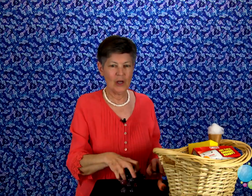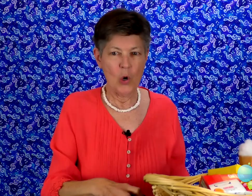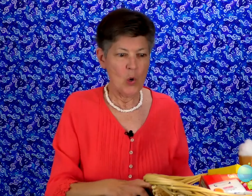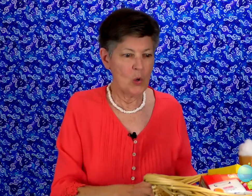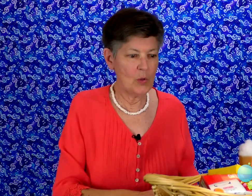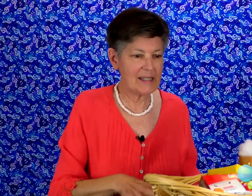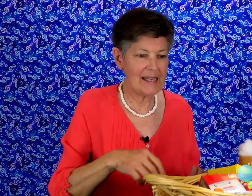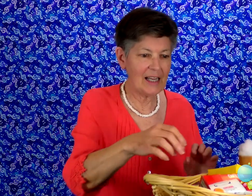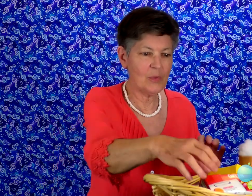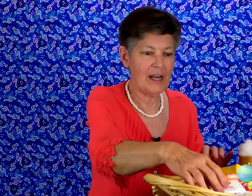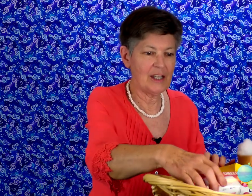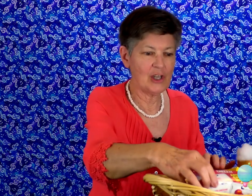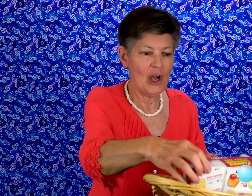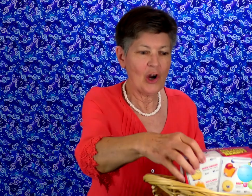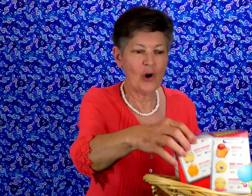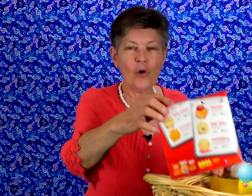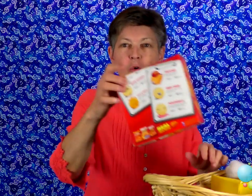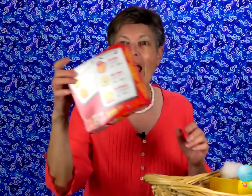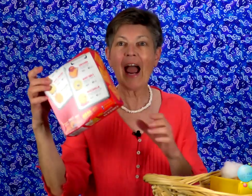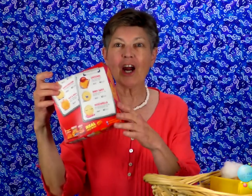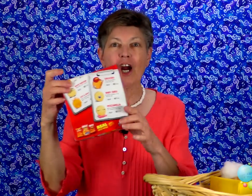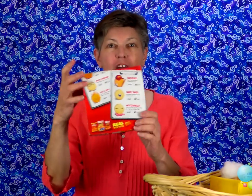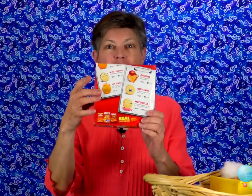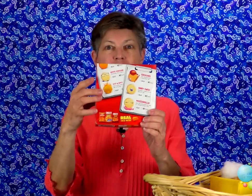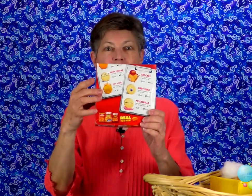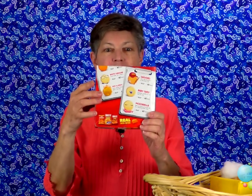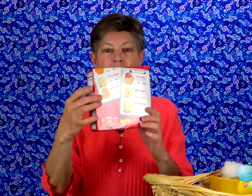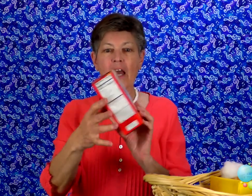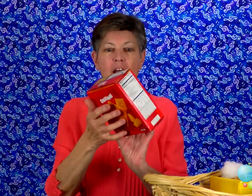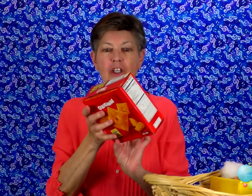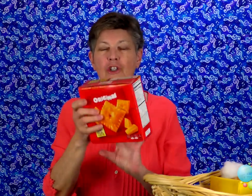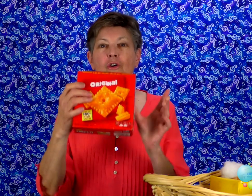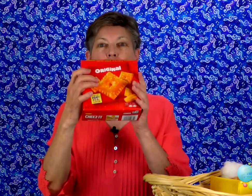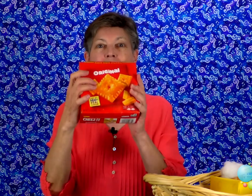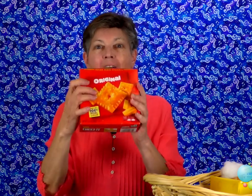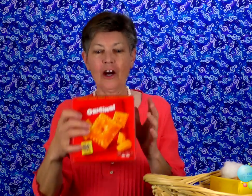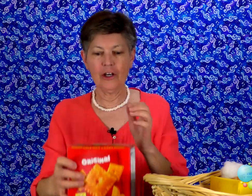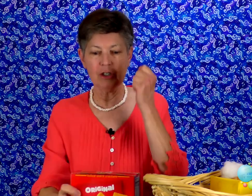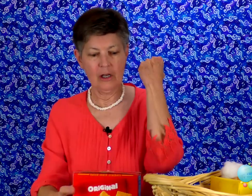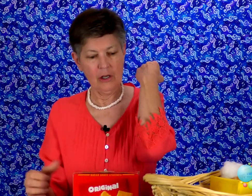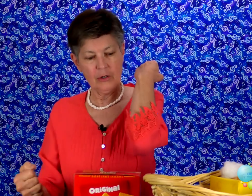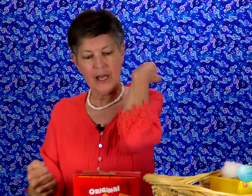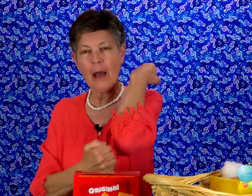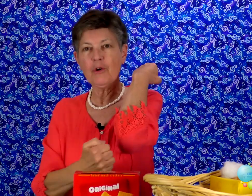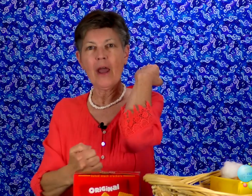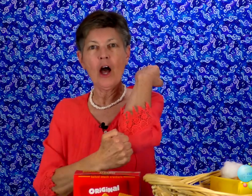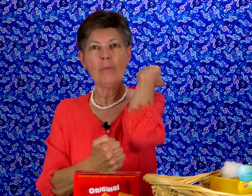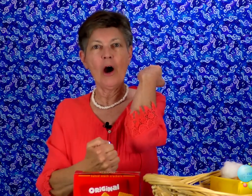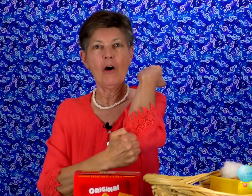Ooh, this next one is Crackers To do Crackers, you tap your elbow